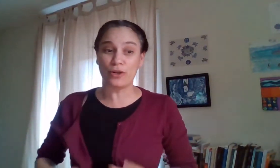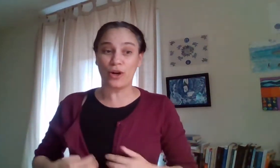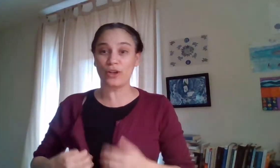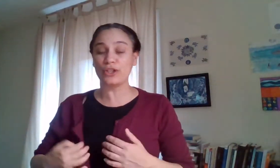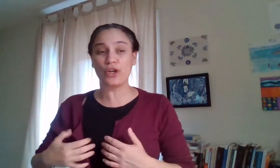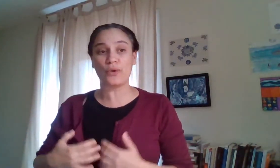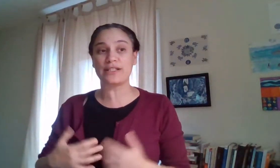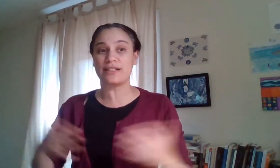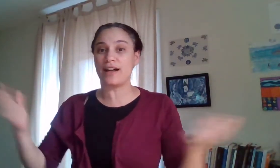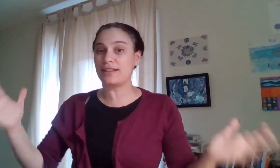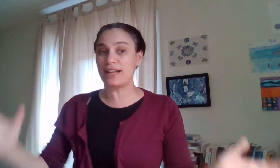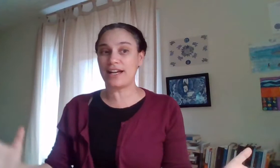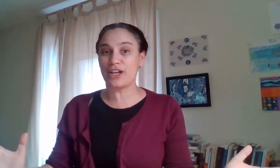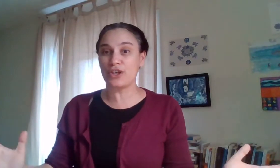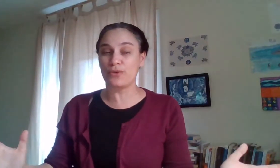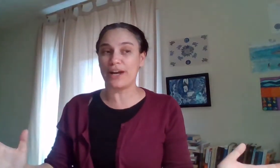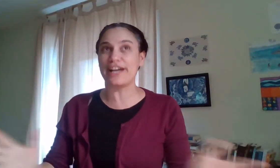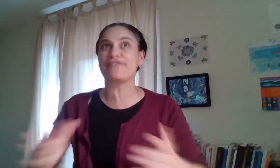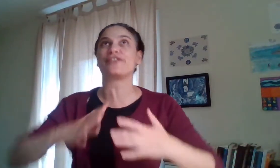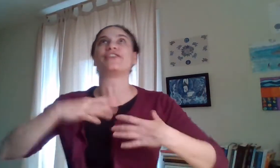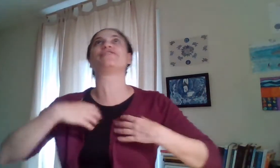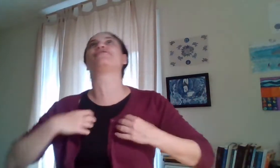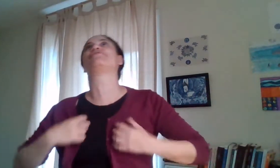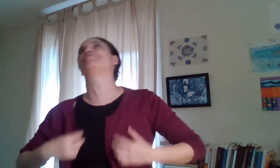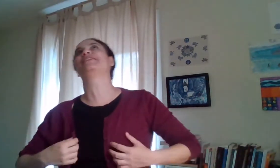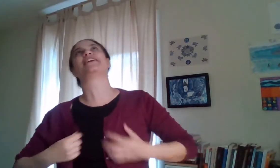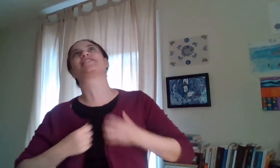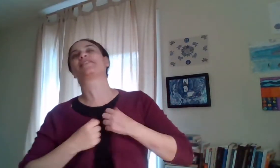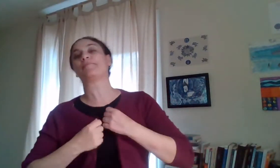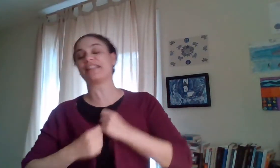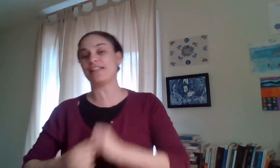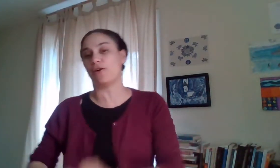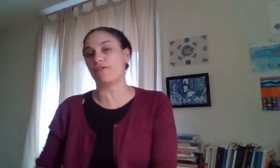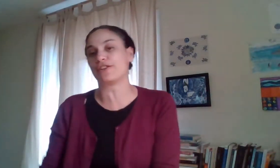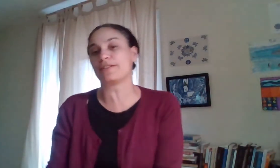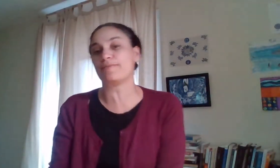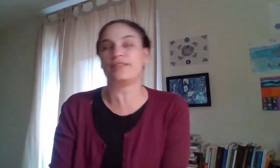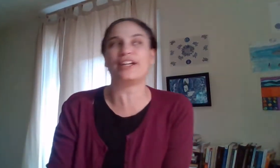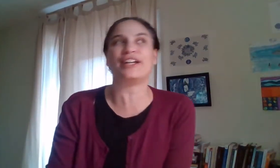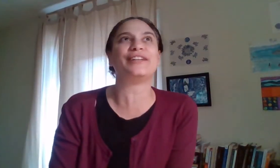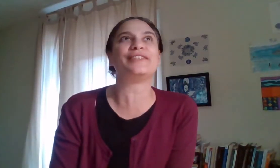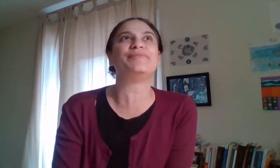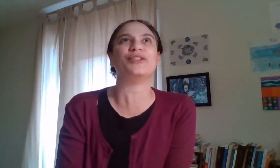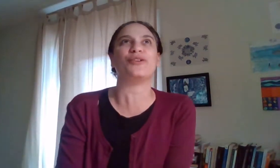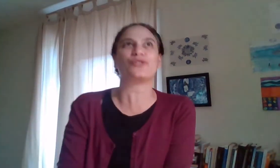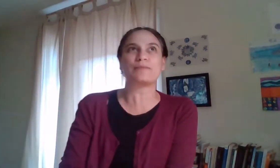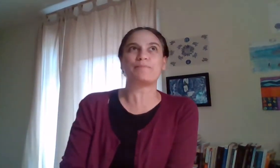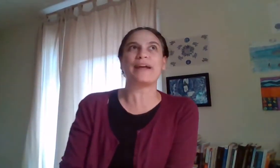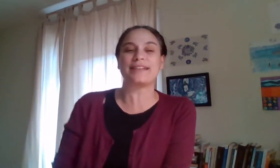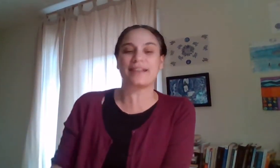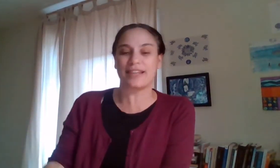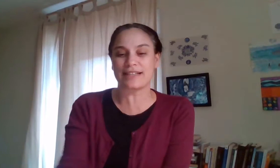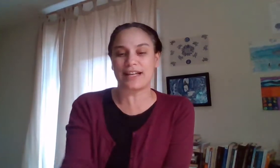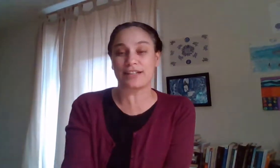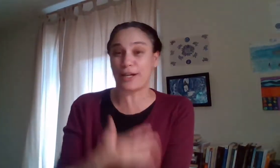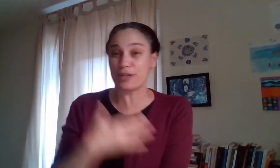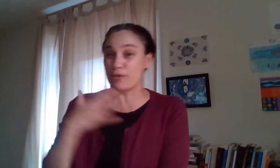wall you know it's not like you ever get completely over the the you know those basic things like trying to